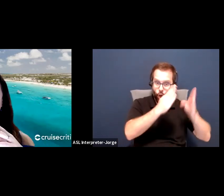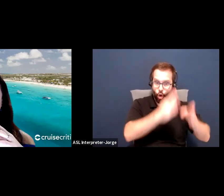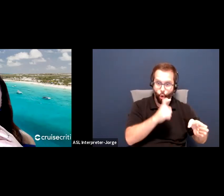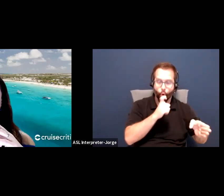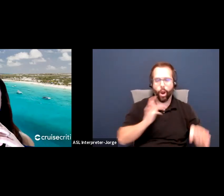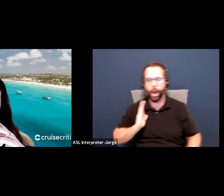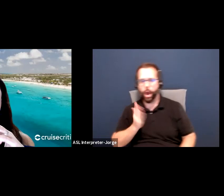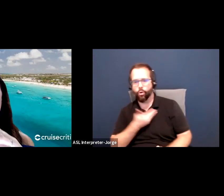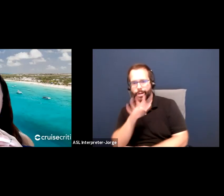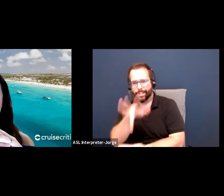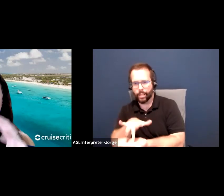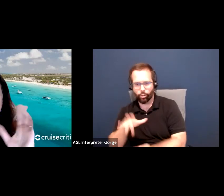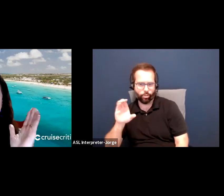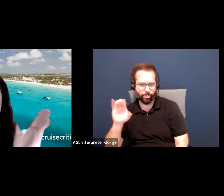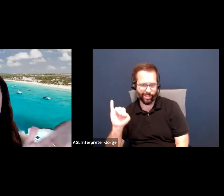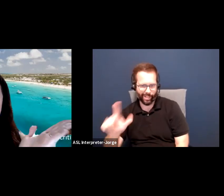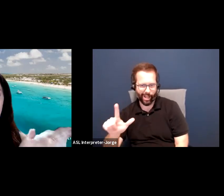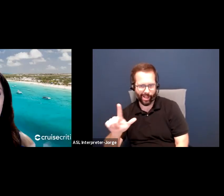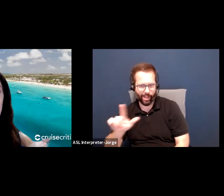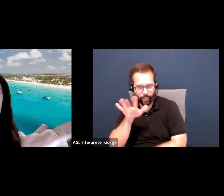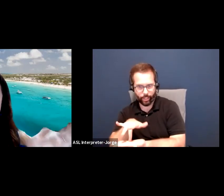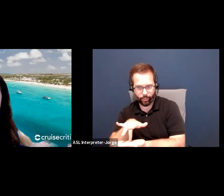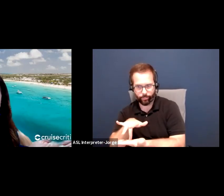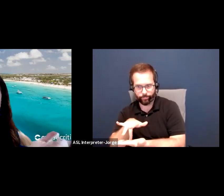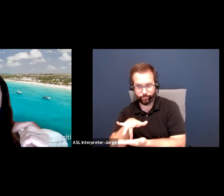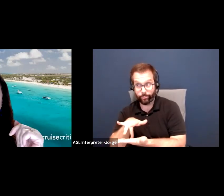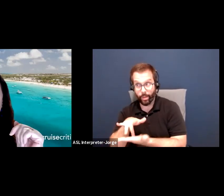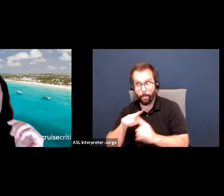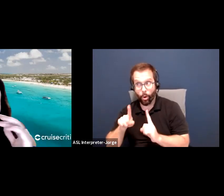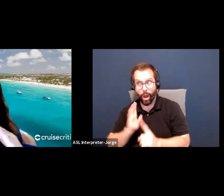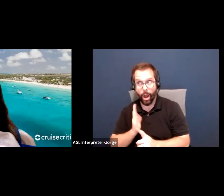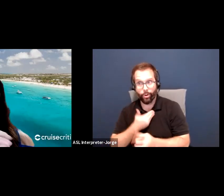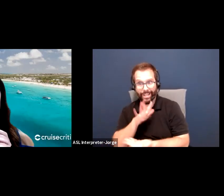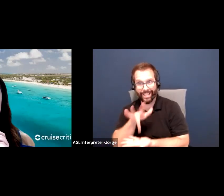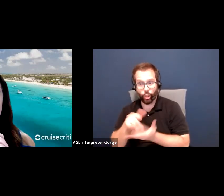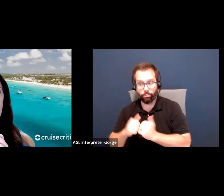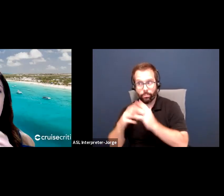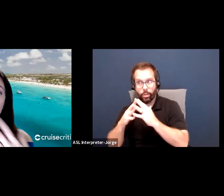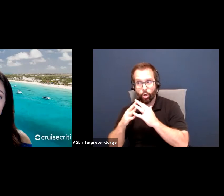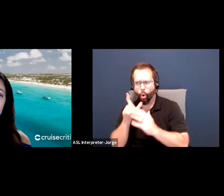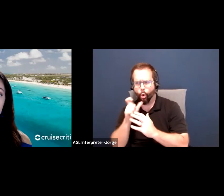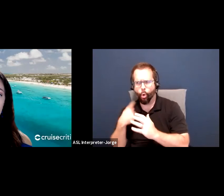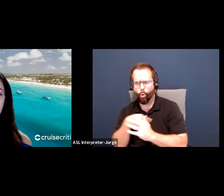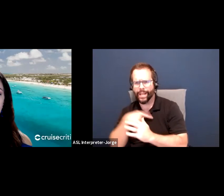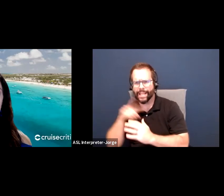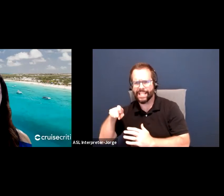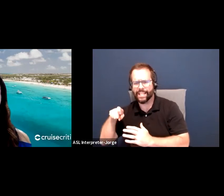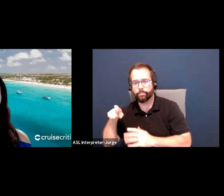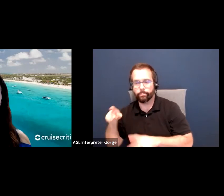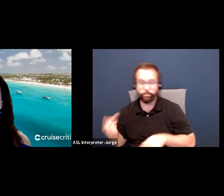center. But who do we need to make our center? Instead of realtors, we might need consumers.